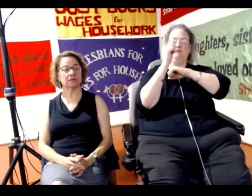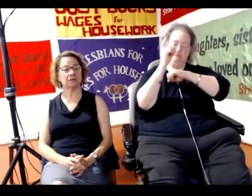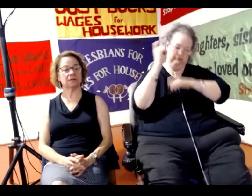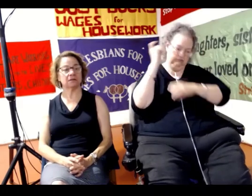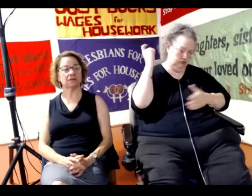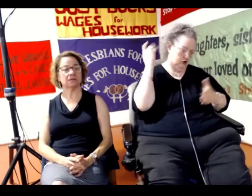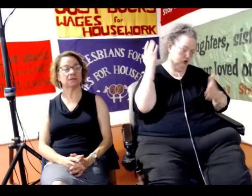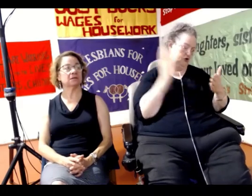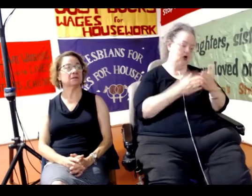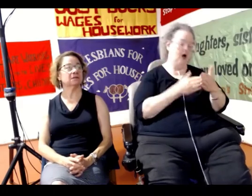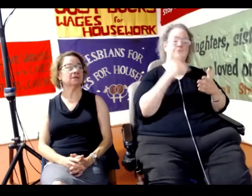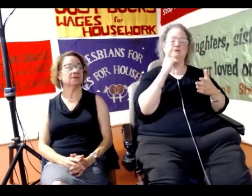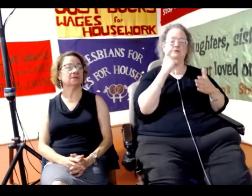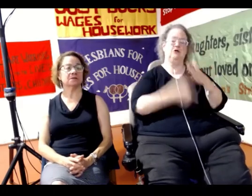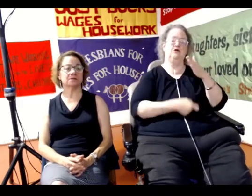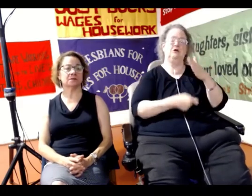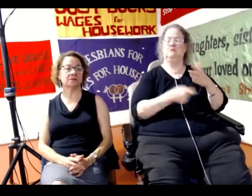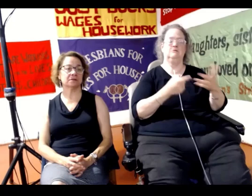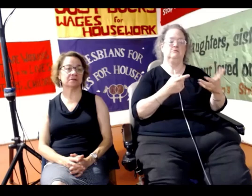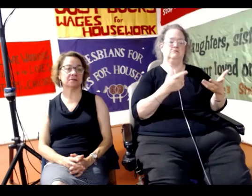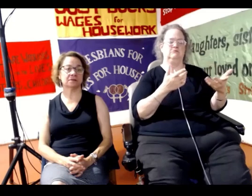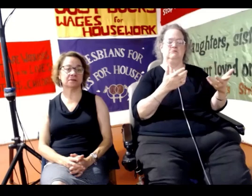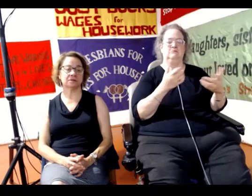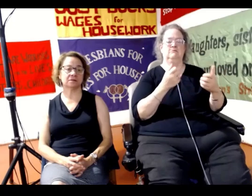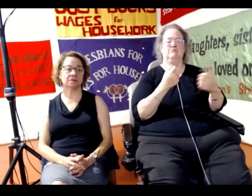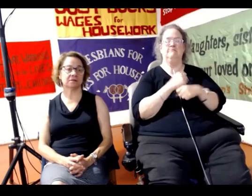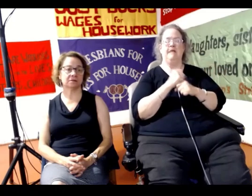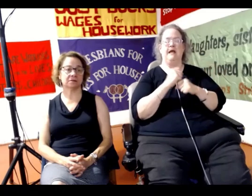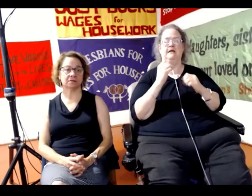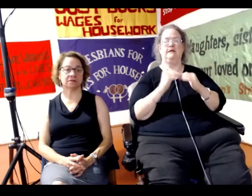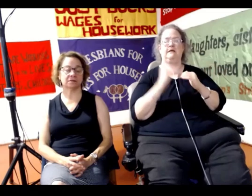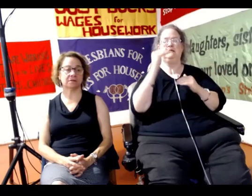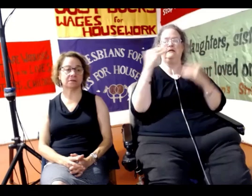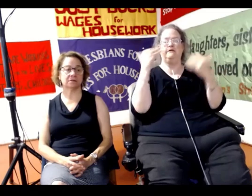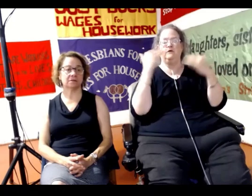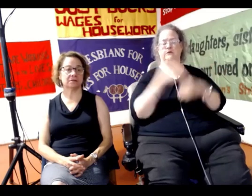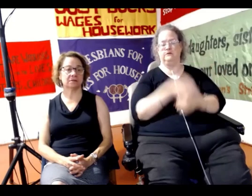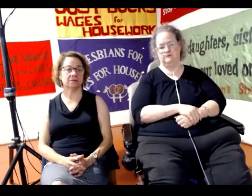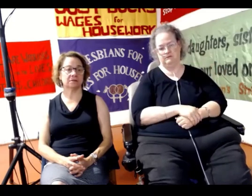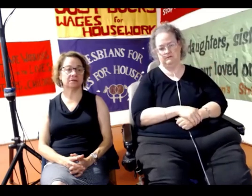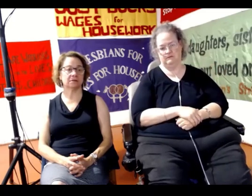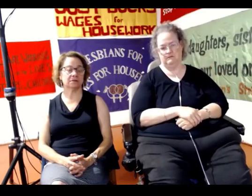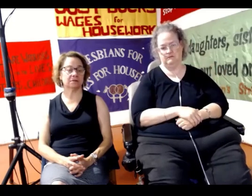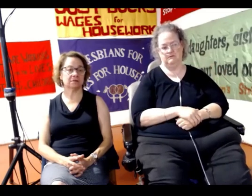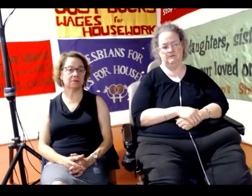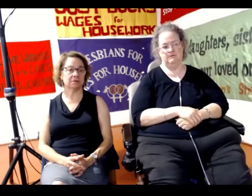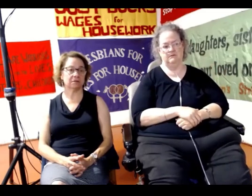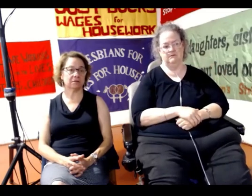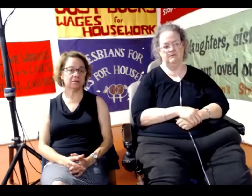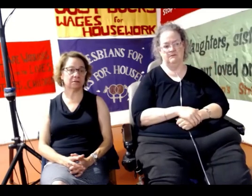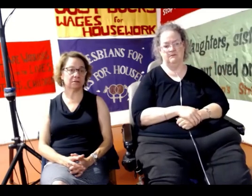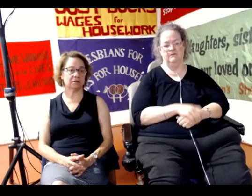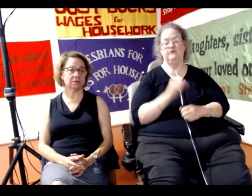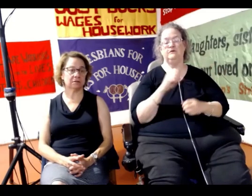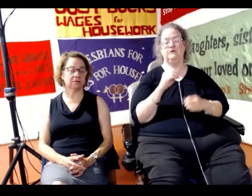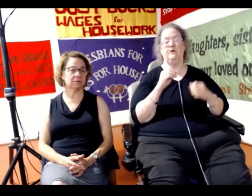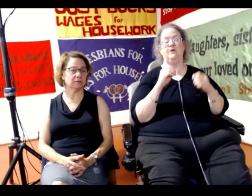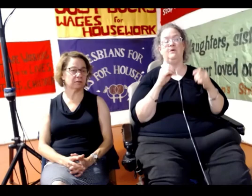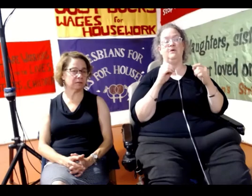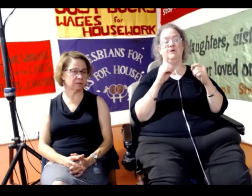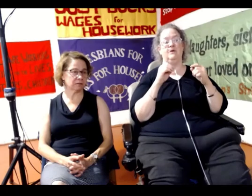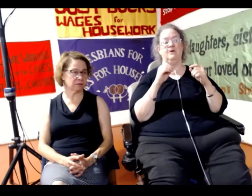excessive noise. Now, in Malaysia, as I pointed out earlier, the law previously was that more than three gatherings